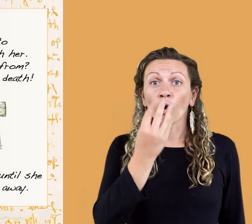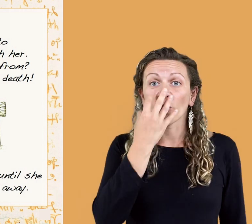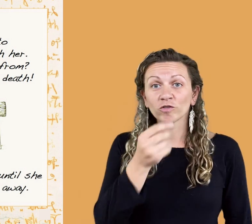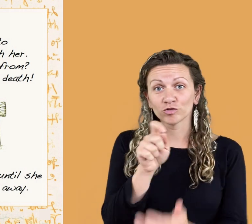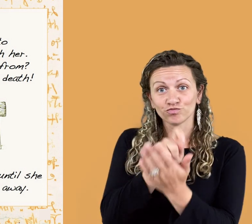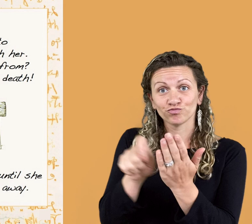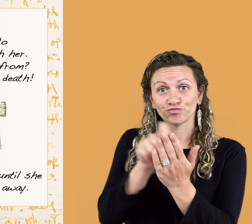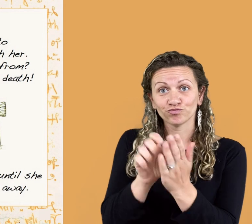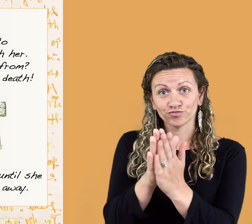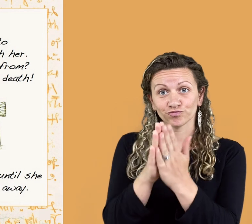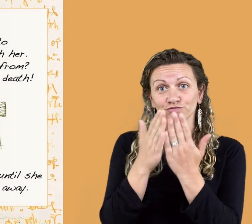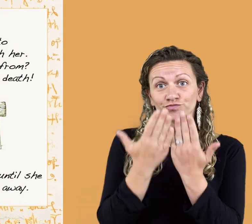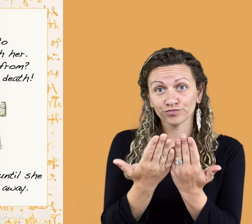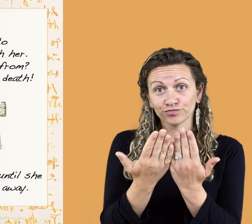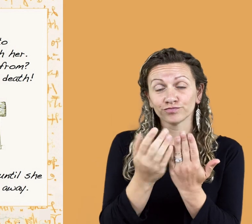Wolf wrote in his diary,